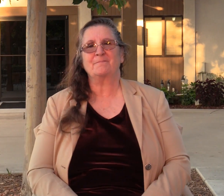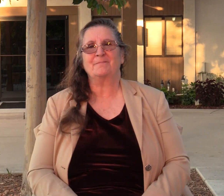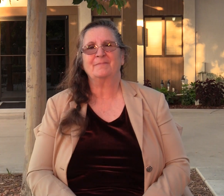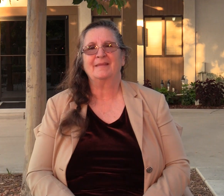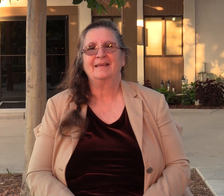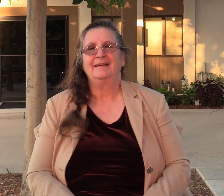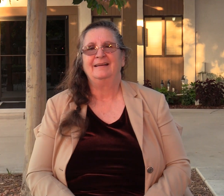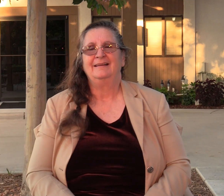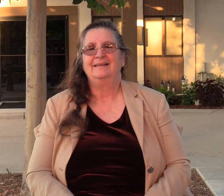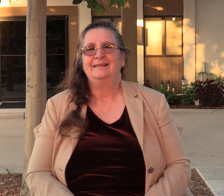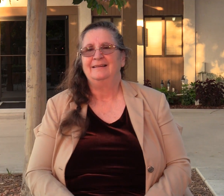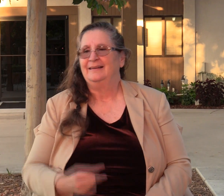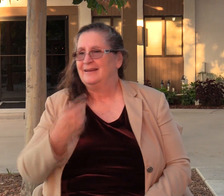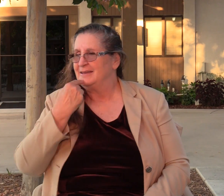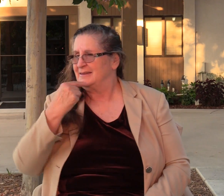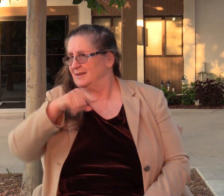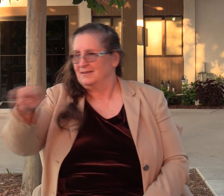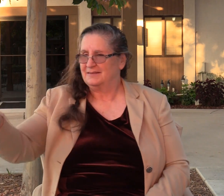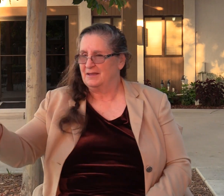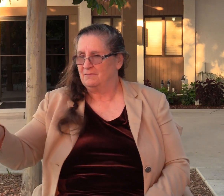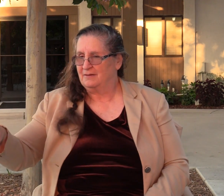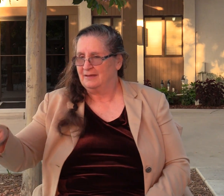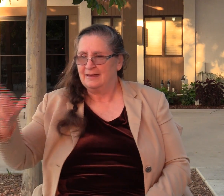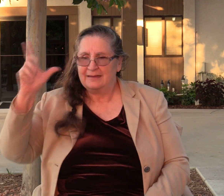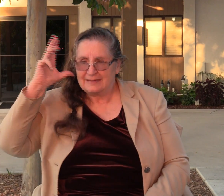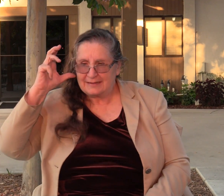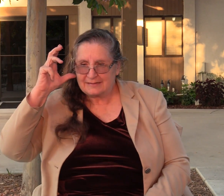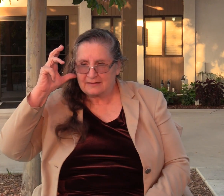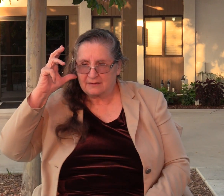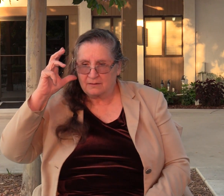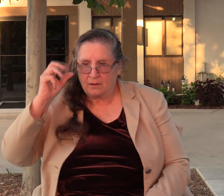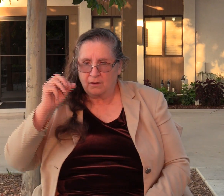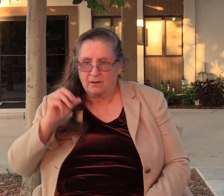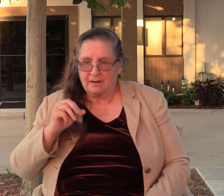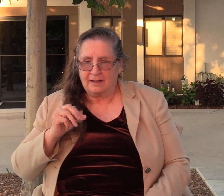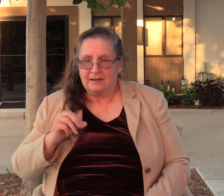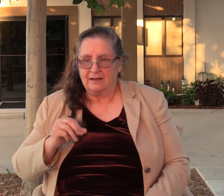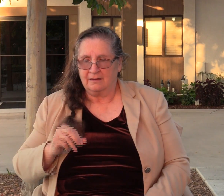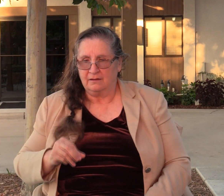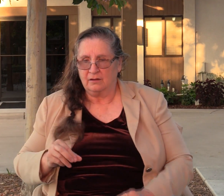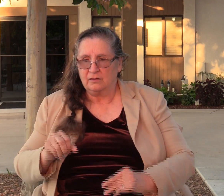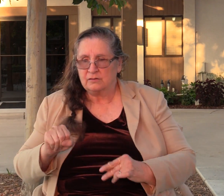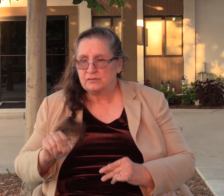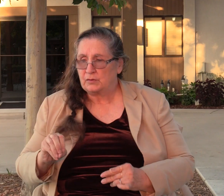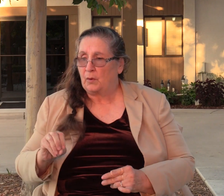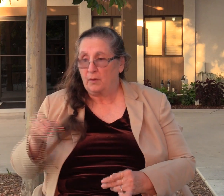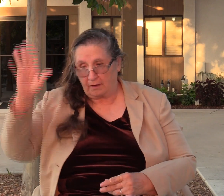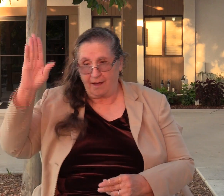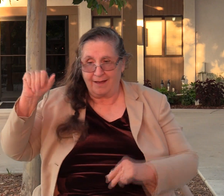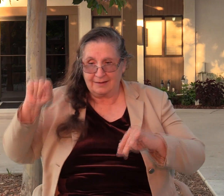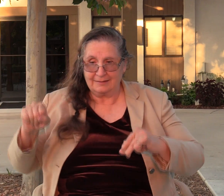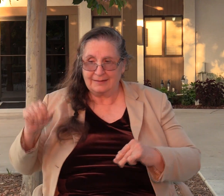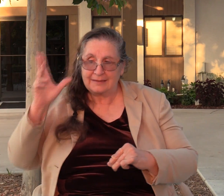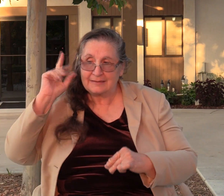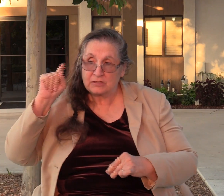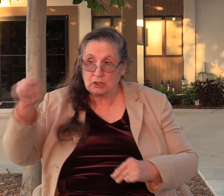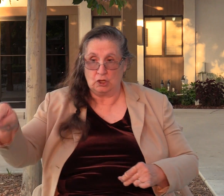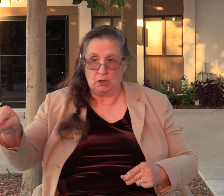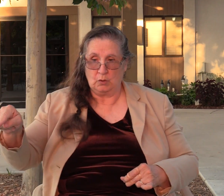And he says, You better listen so that God will listen to you. And he speaks this parable beginning in verse